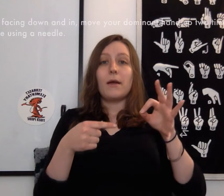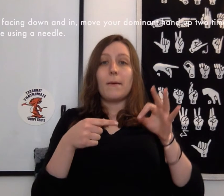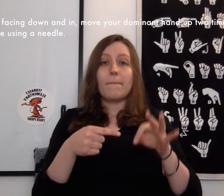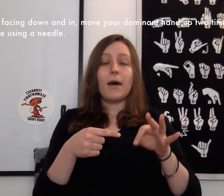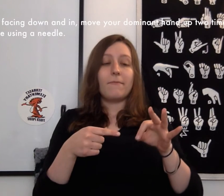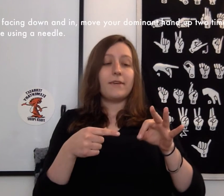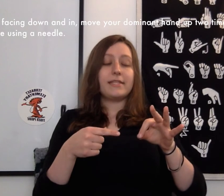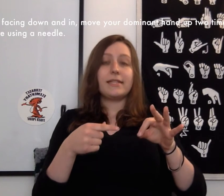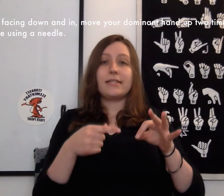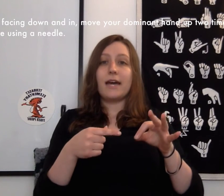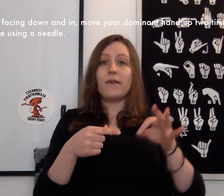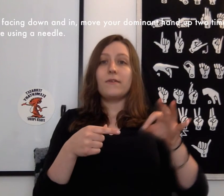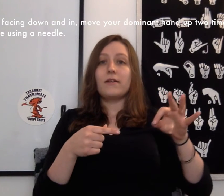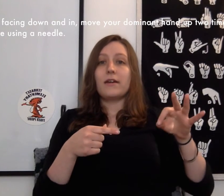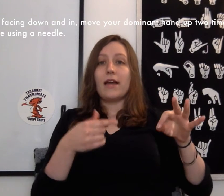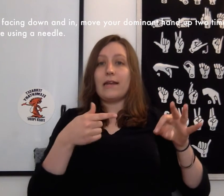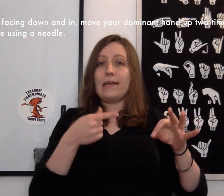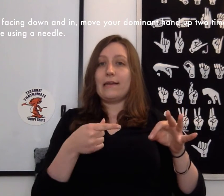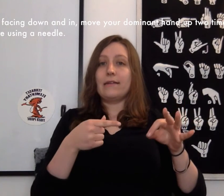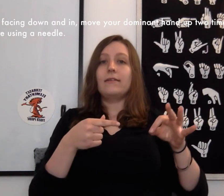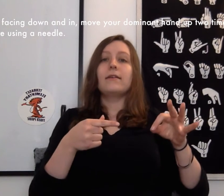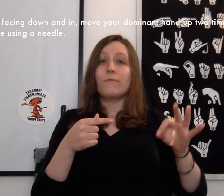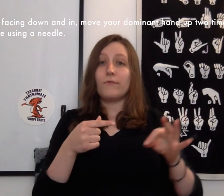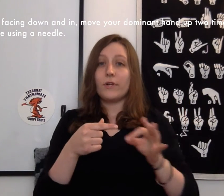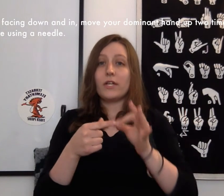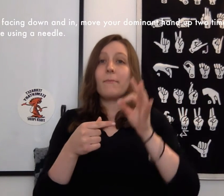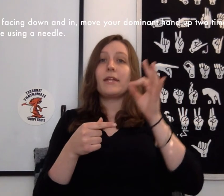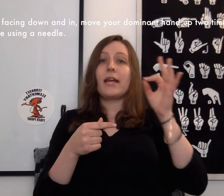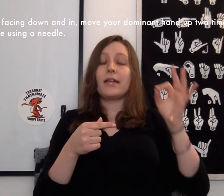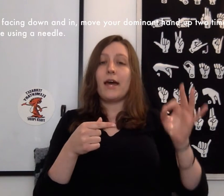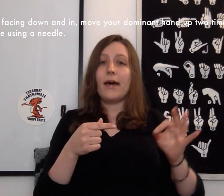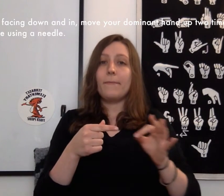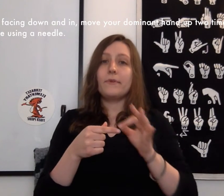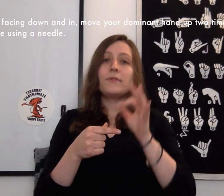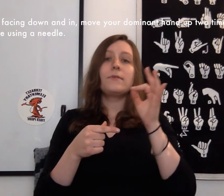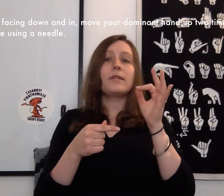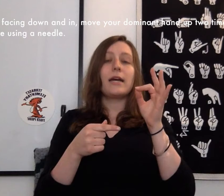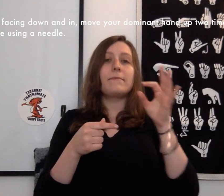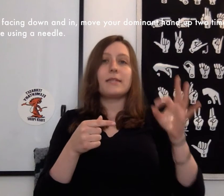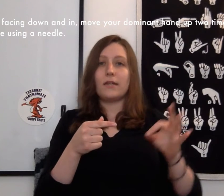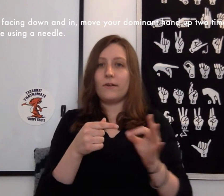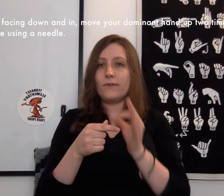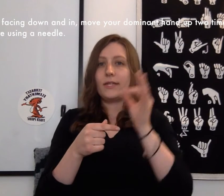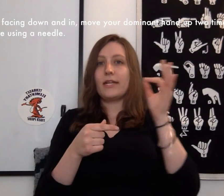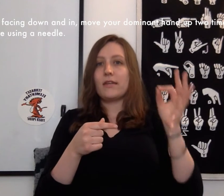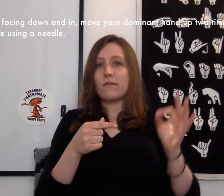Palm facing down and in. Move your dominant hand up two times like you're using a needle.